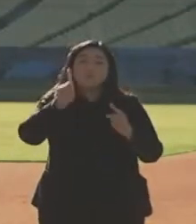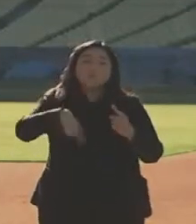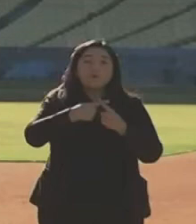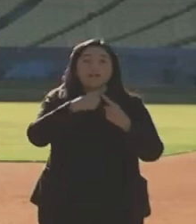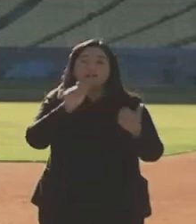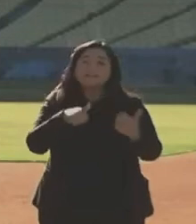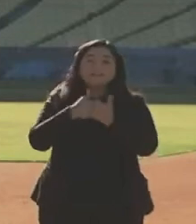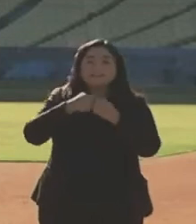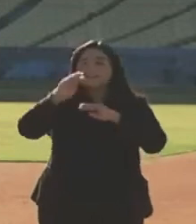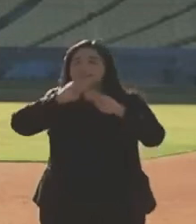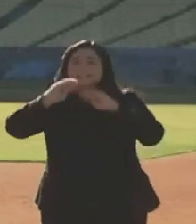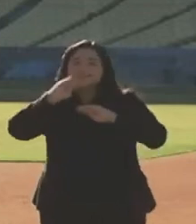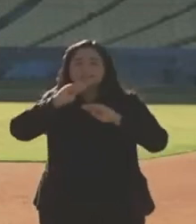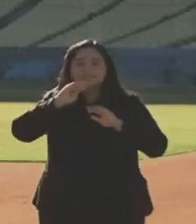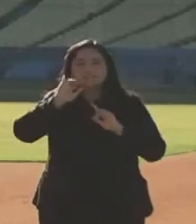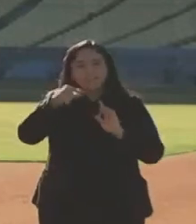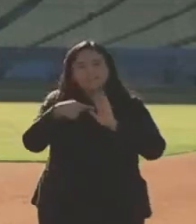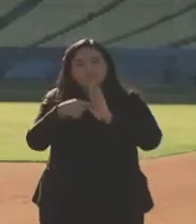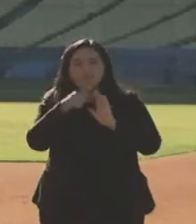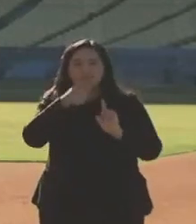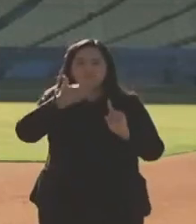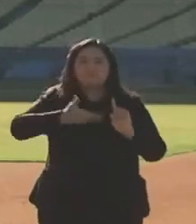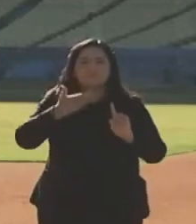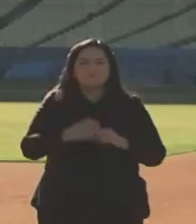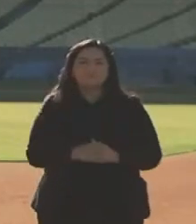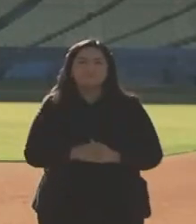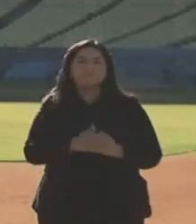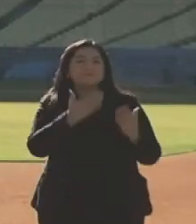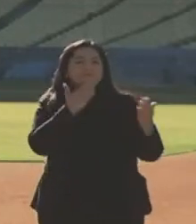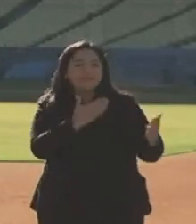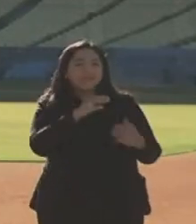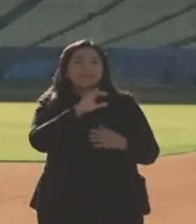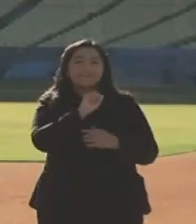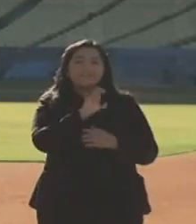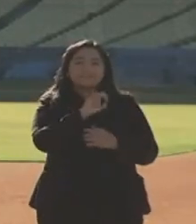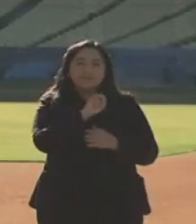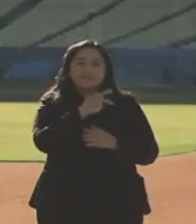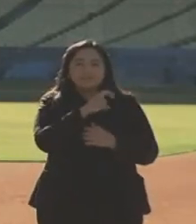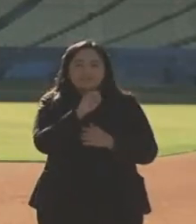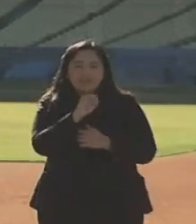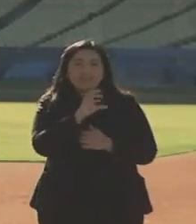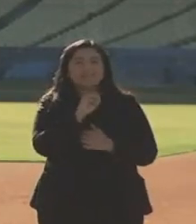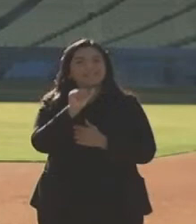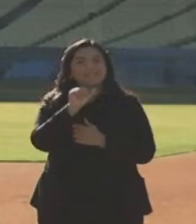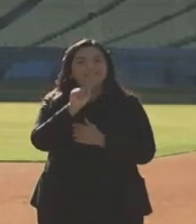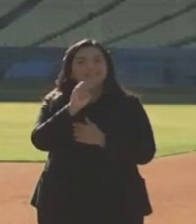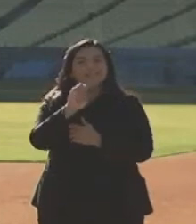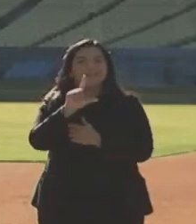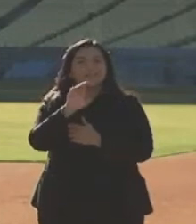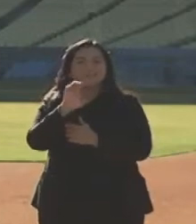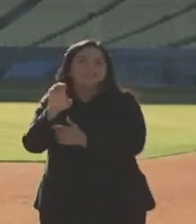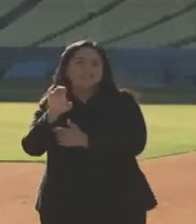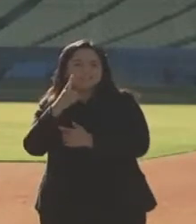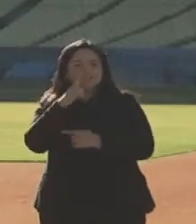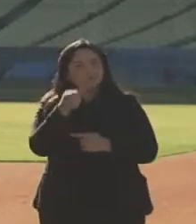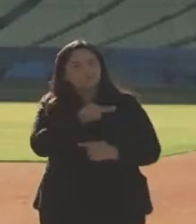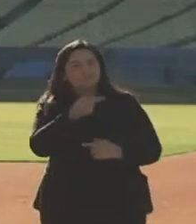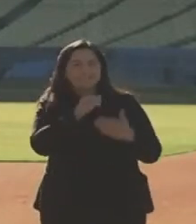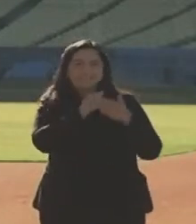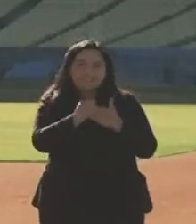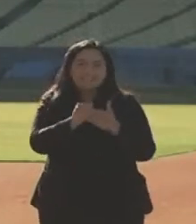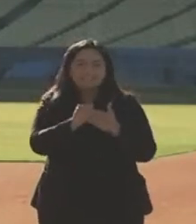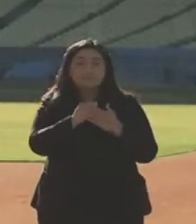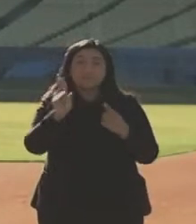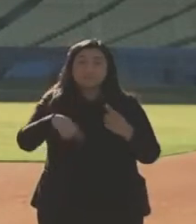controversy. I want to thank Ann Lee and Sean Penn for your leadership because when this conflict and controversy